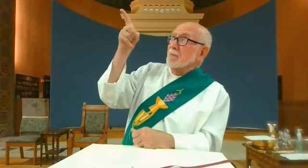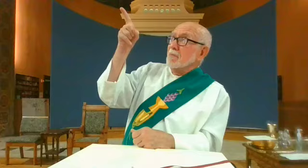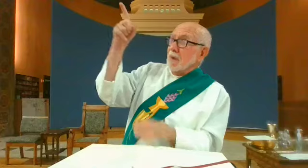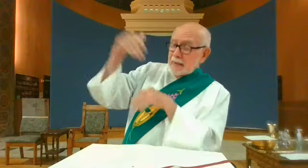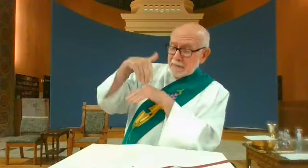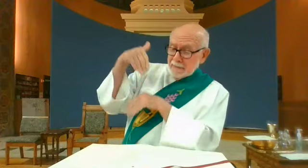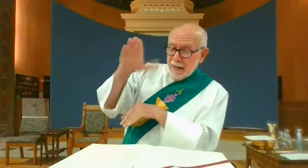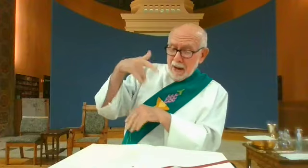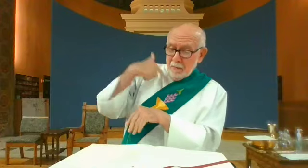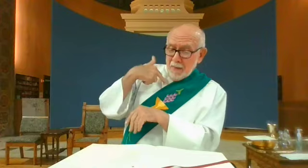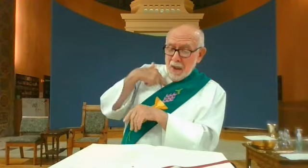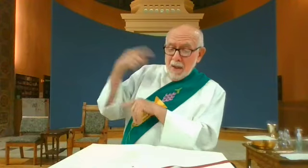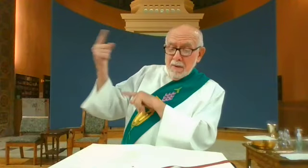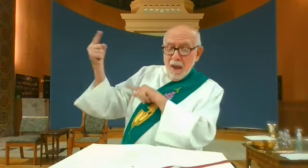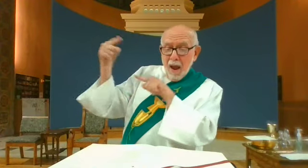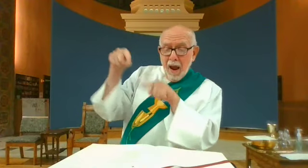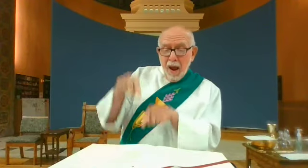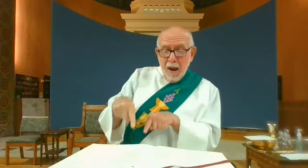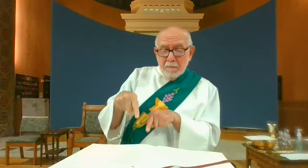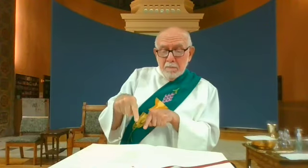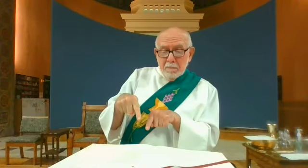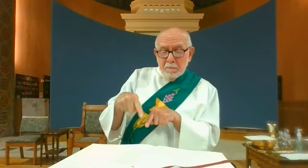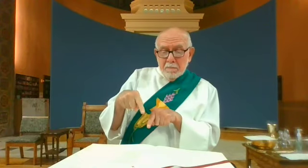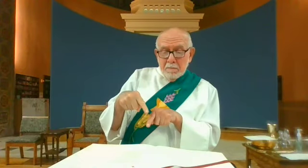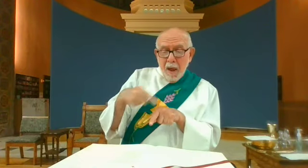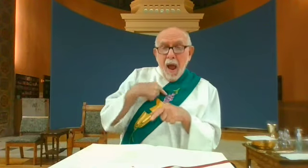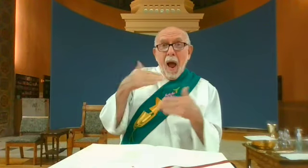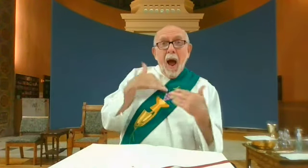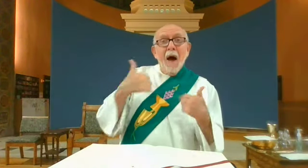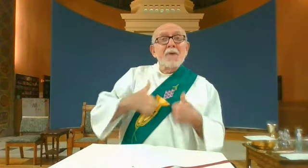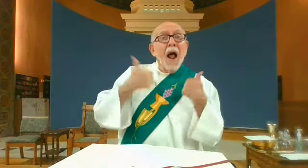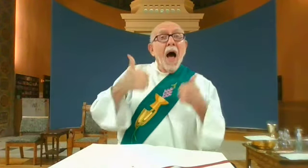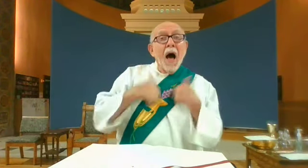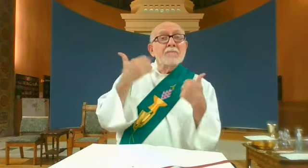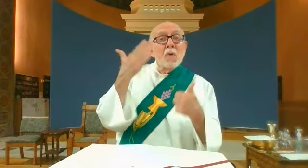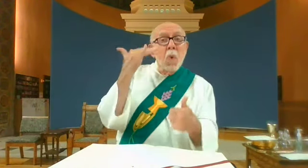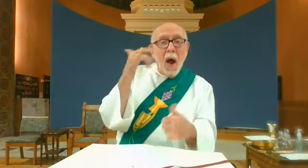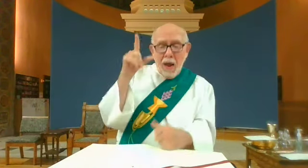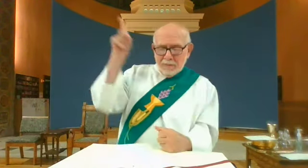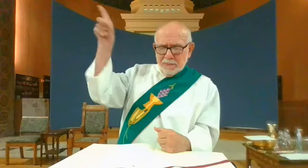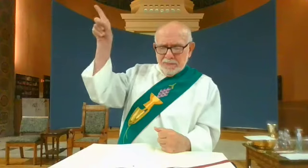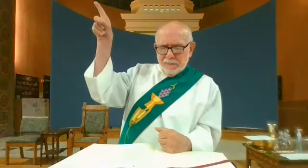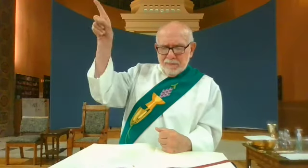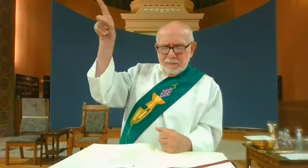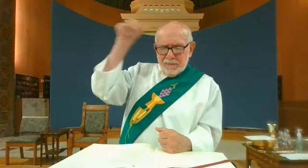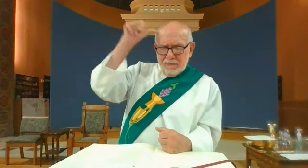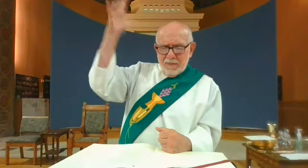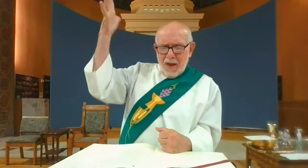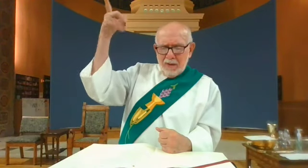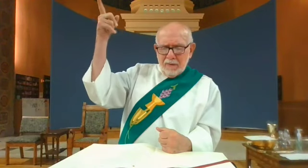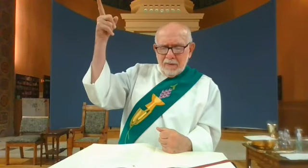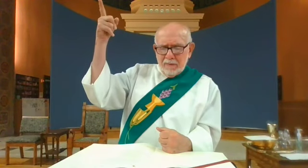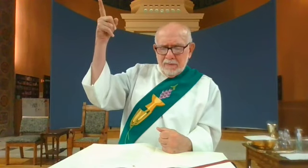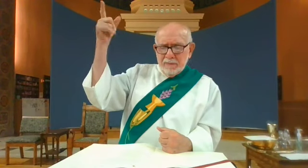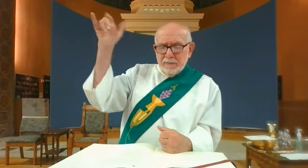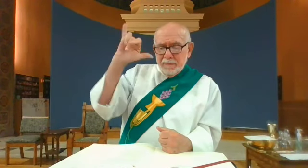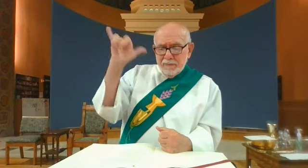Just as the living Father sent me, and I have life because of the Father,